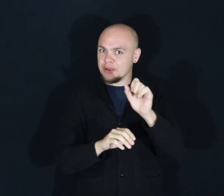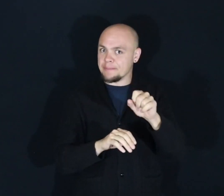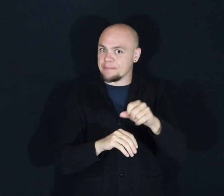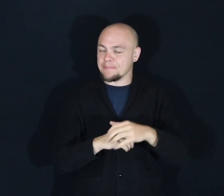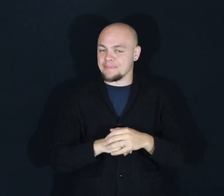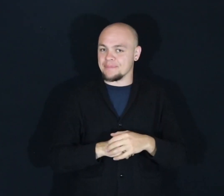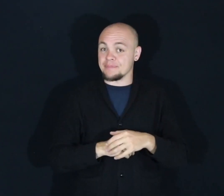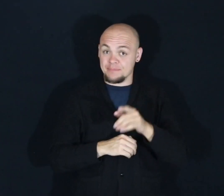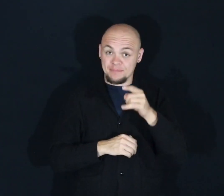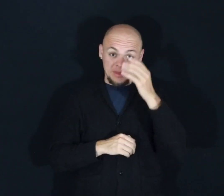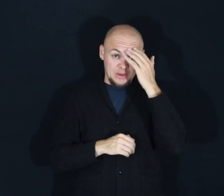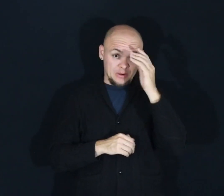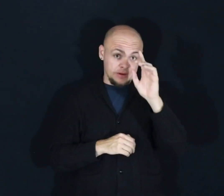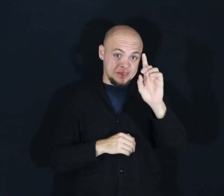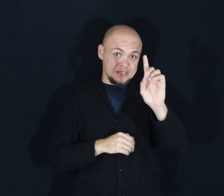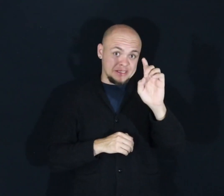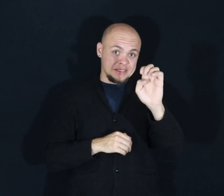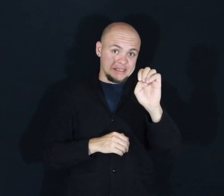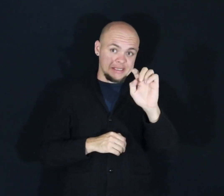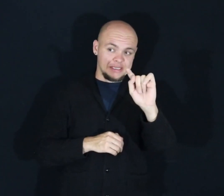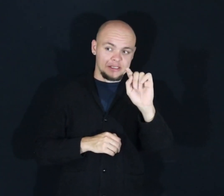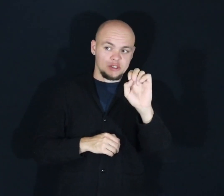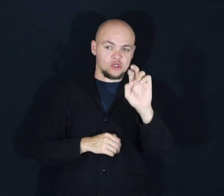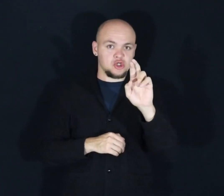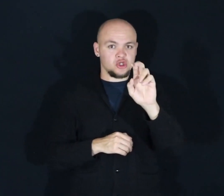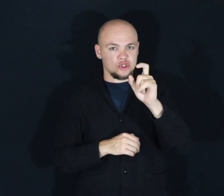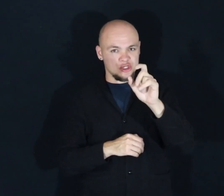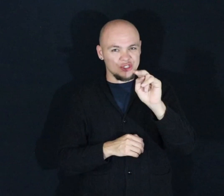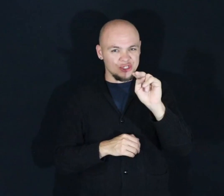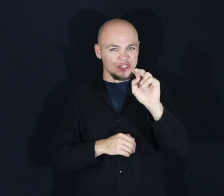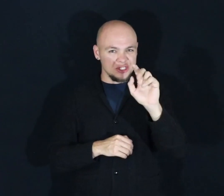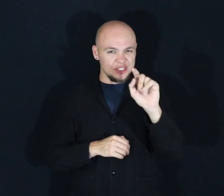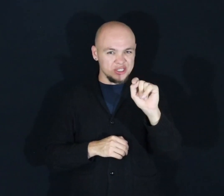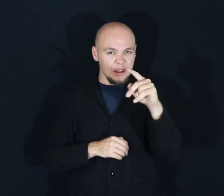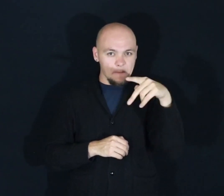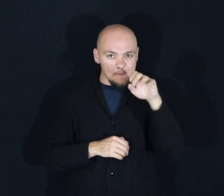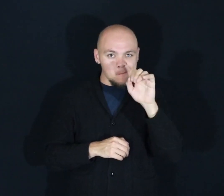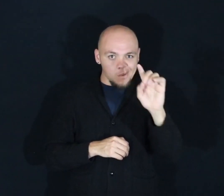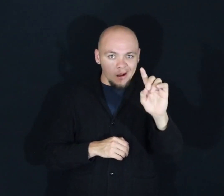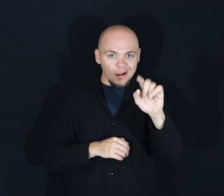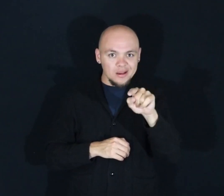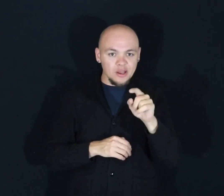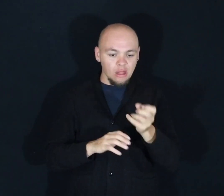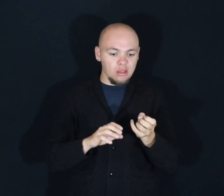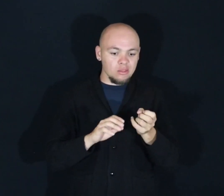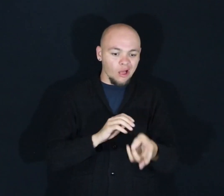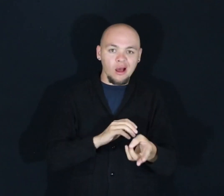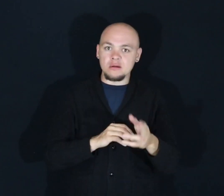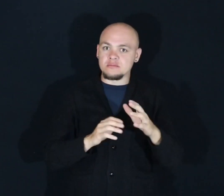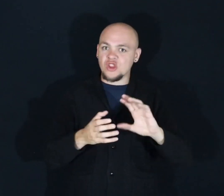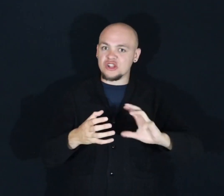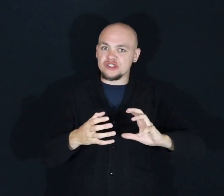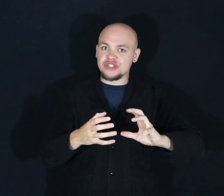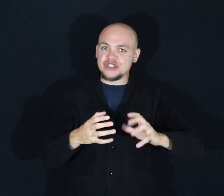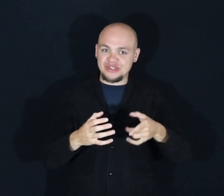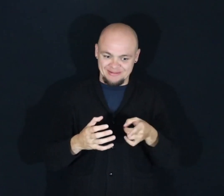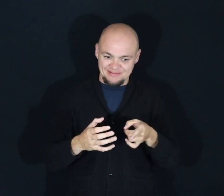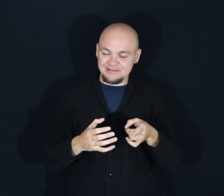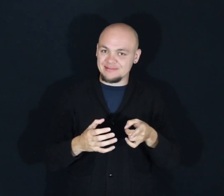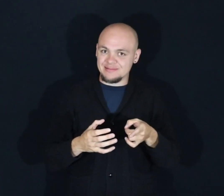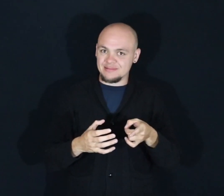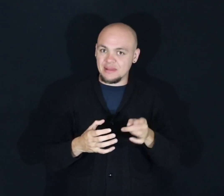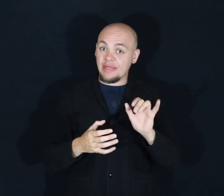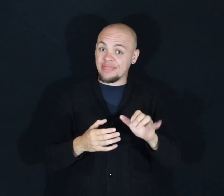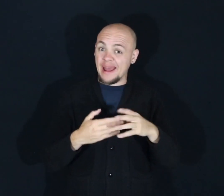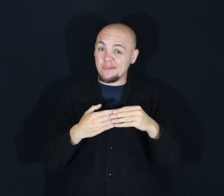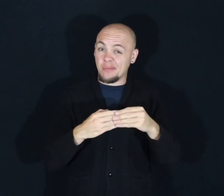Ever heard of a detergent pod? You know those squishy little cubes that you throw into your laundry or dishwasher? Well,